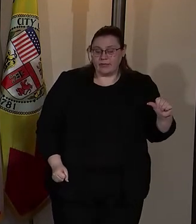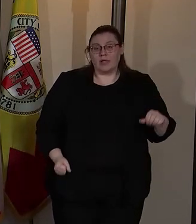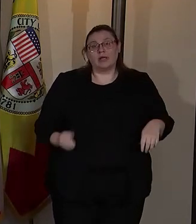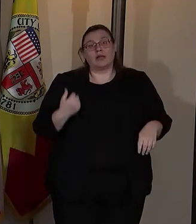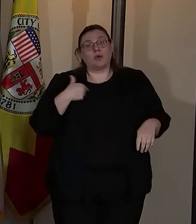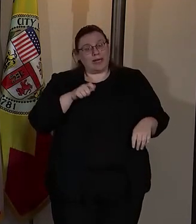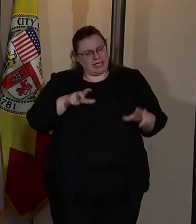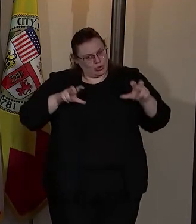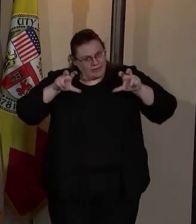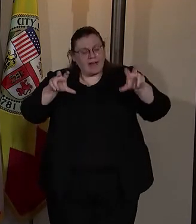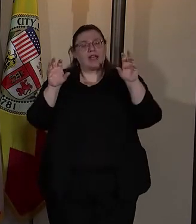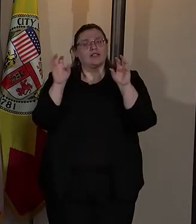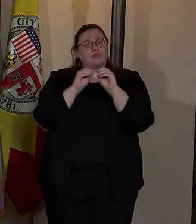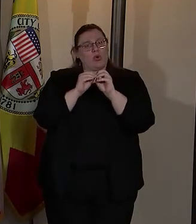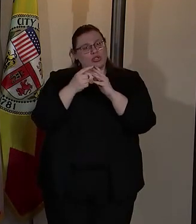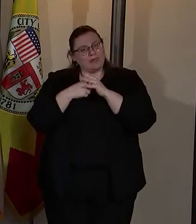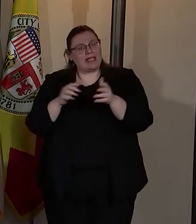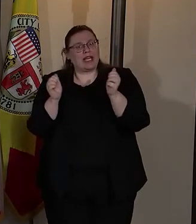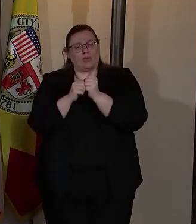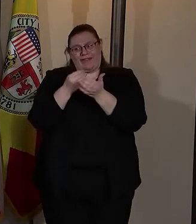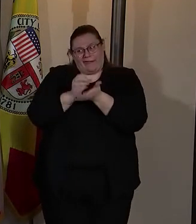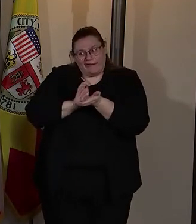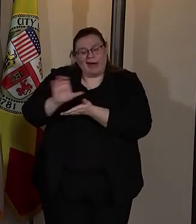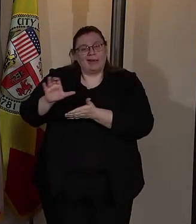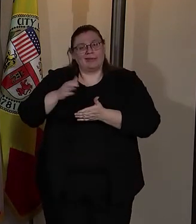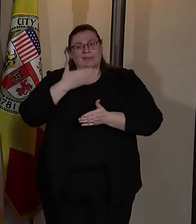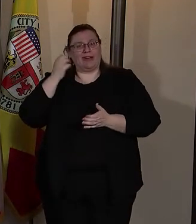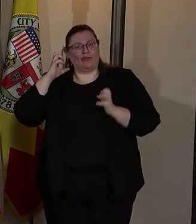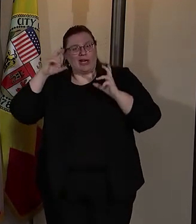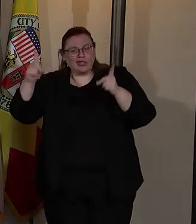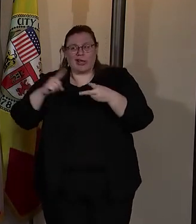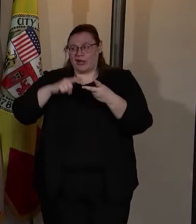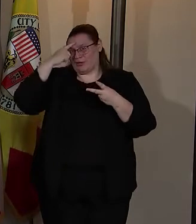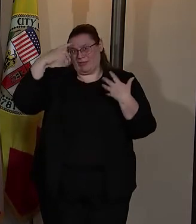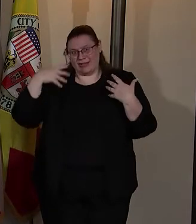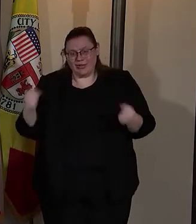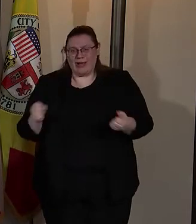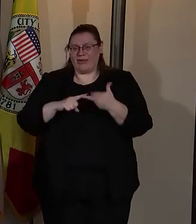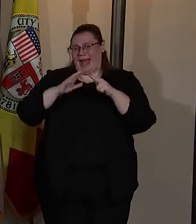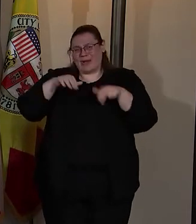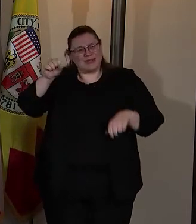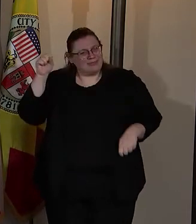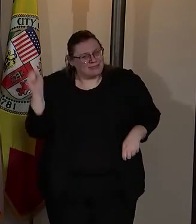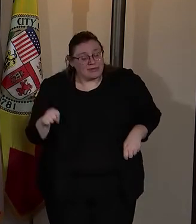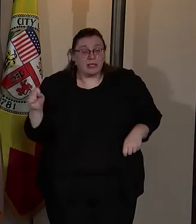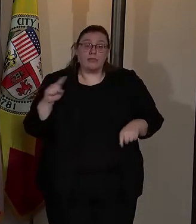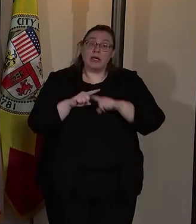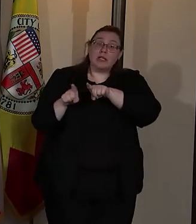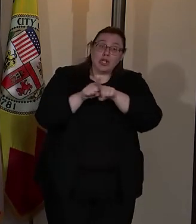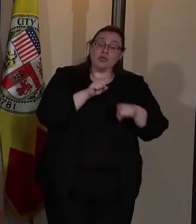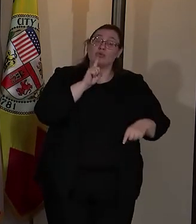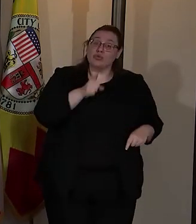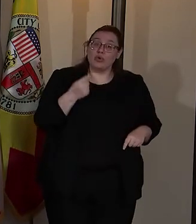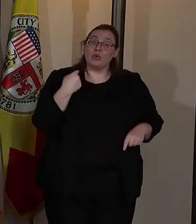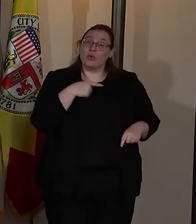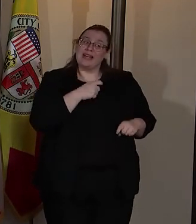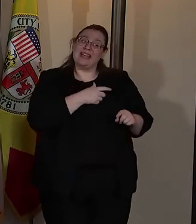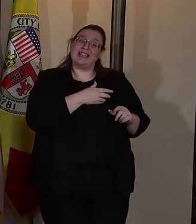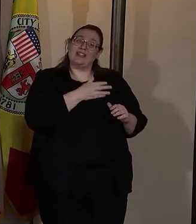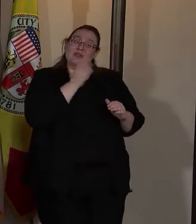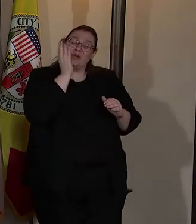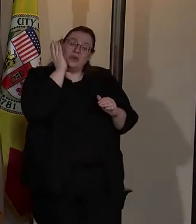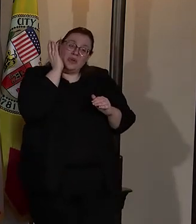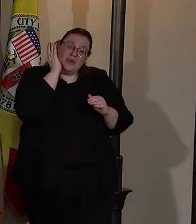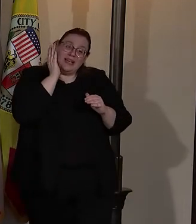to invest more on the front end with funding for education, more mental health and housing. But it's equally true that we need to invest,